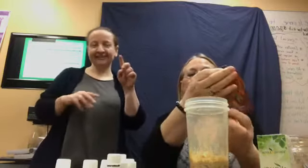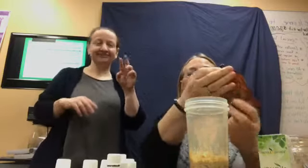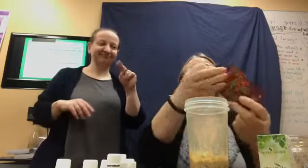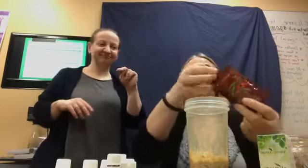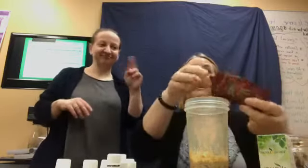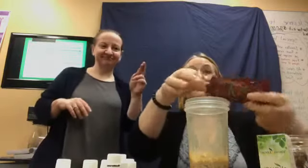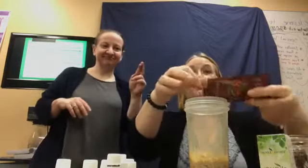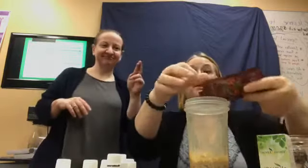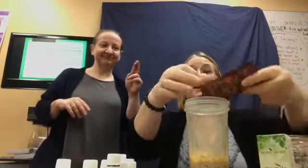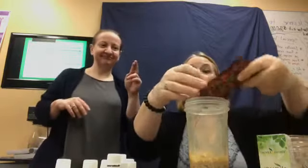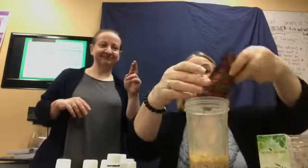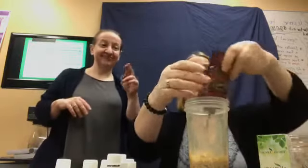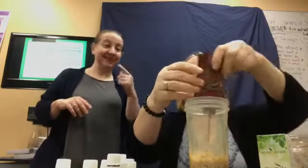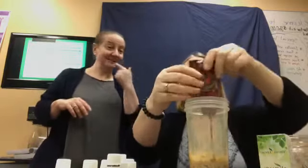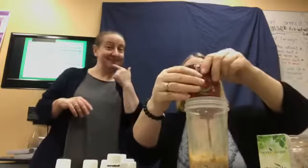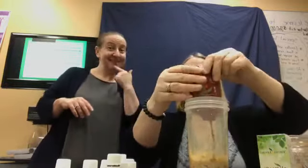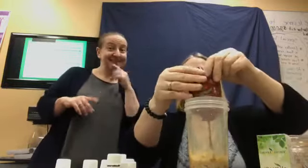Am I getting better with that word? Uh huh.